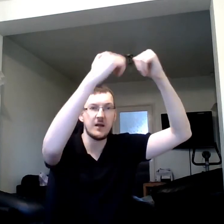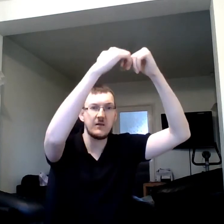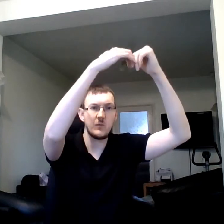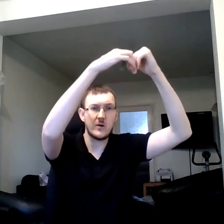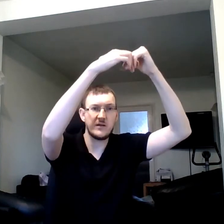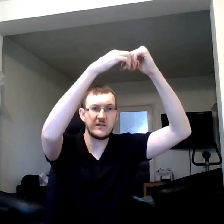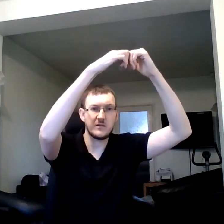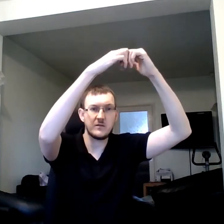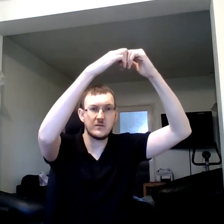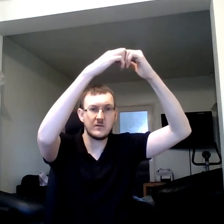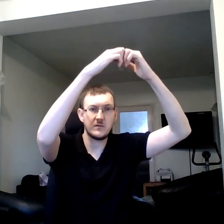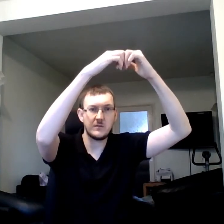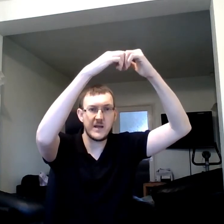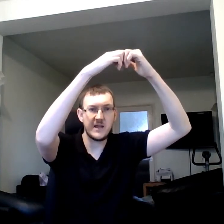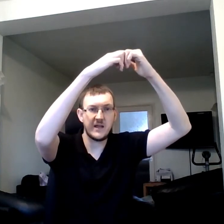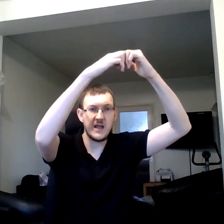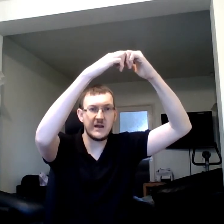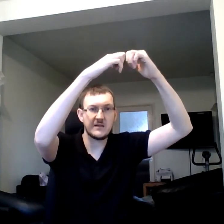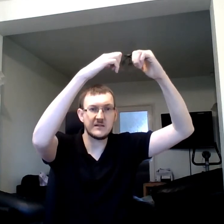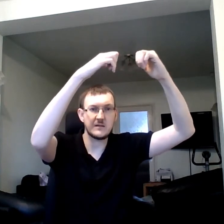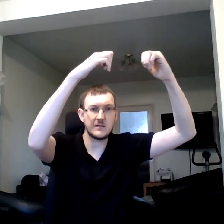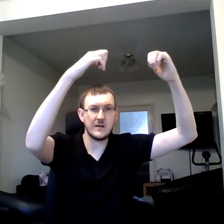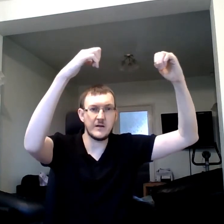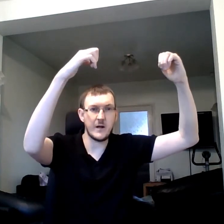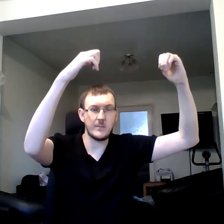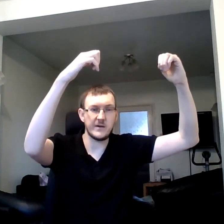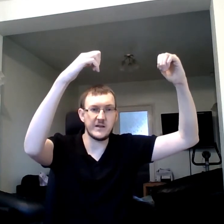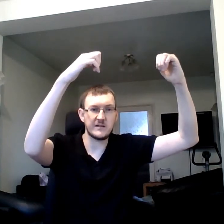then we're going to make a gate and open it.